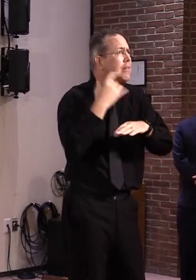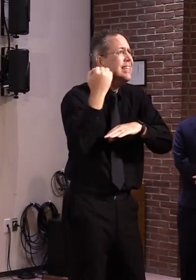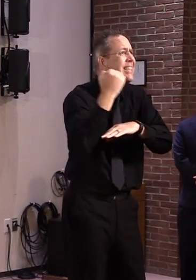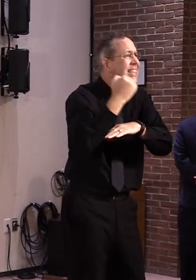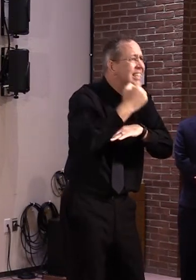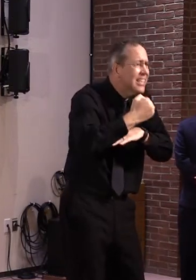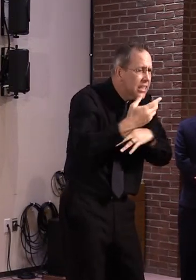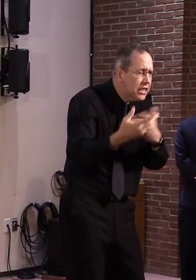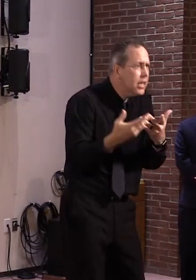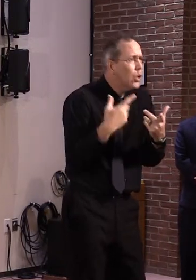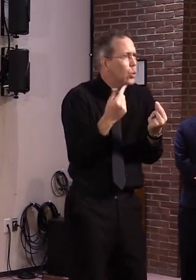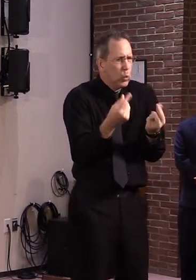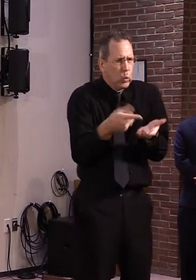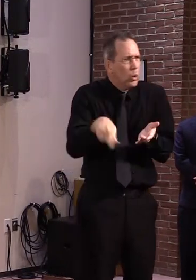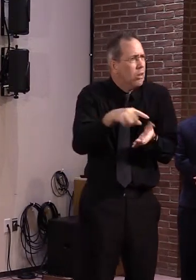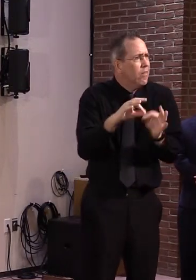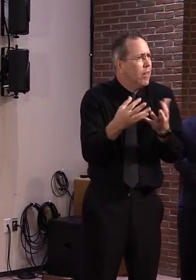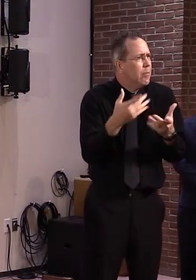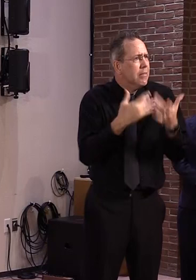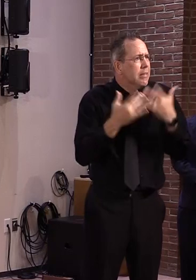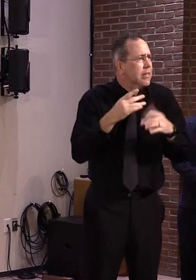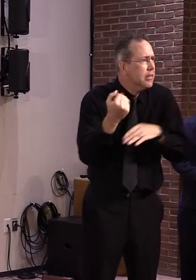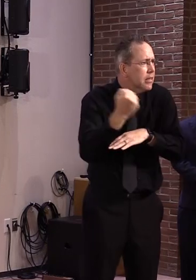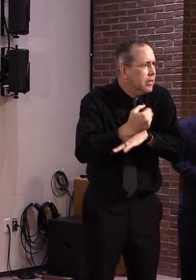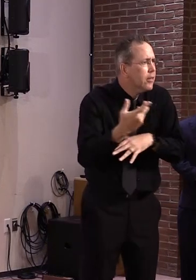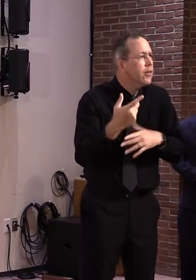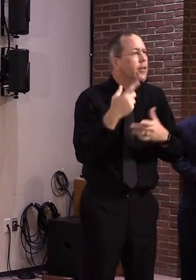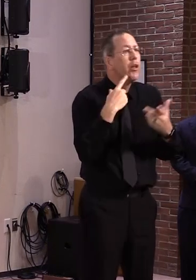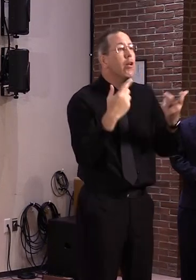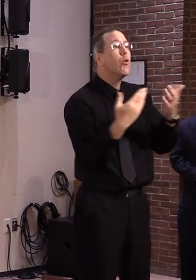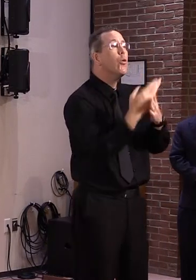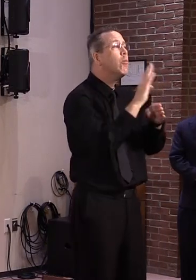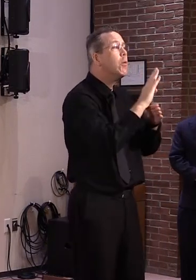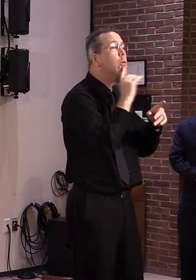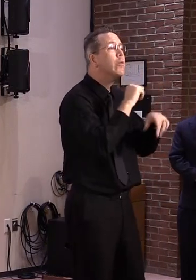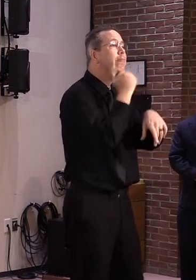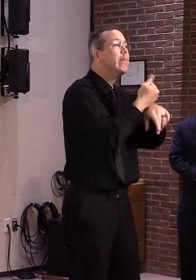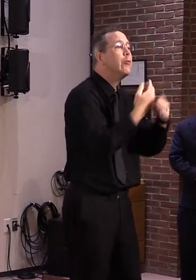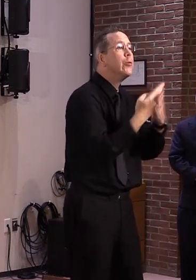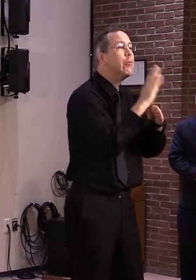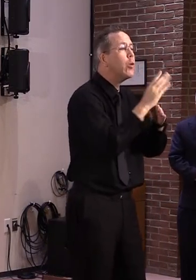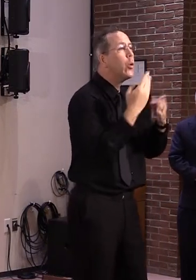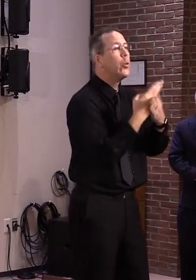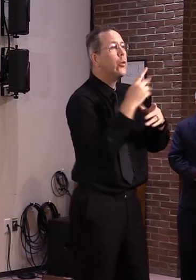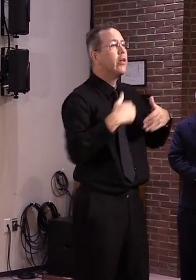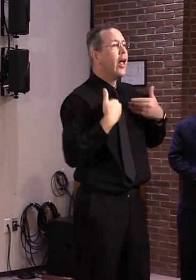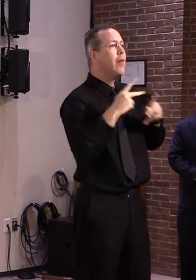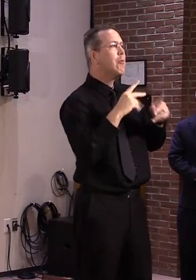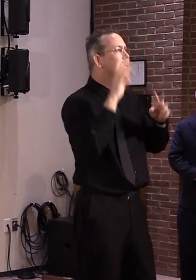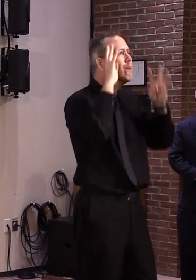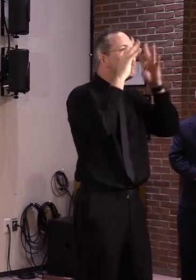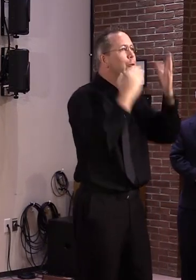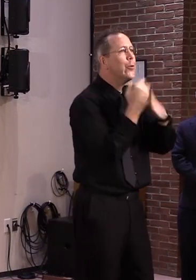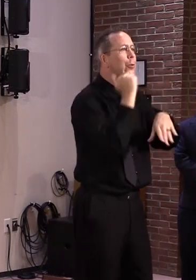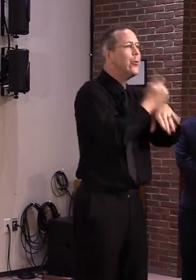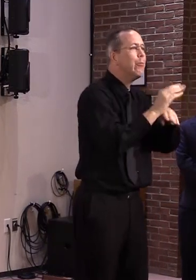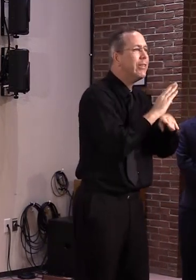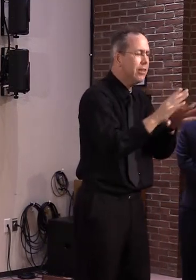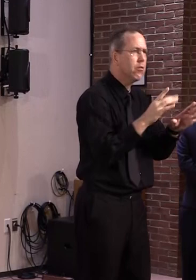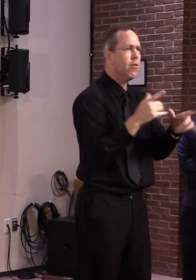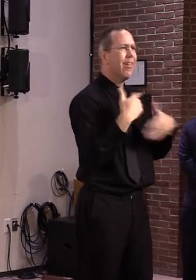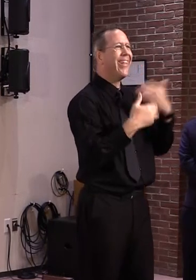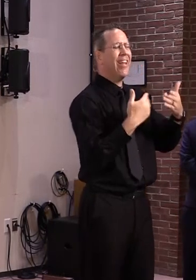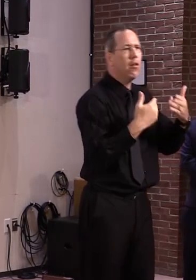months ago had so much hope have had to put their work on pause. Many restaurants, cafes,